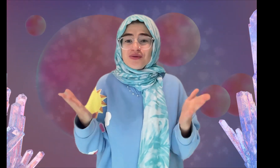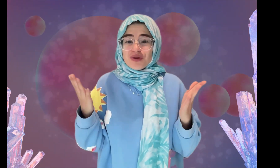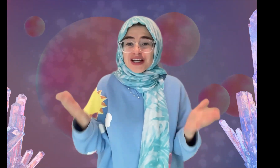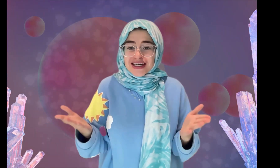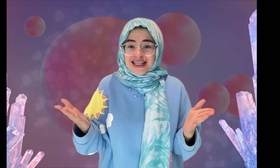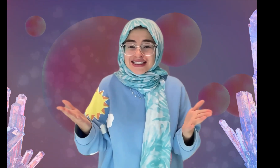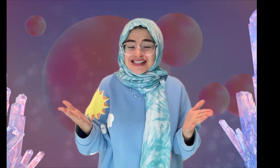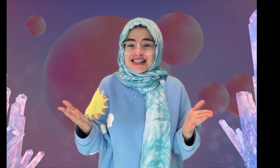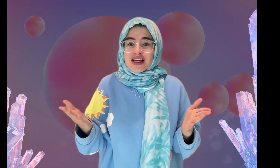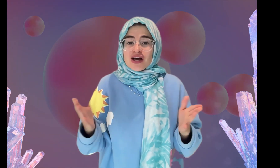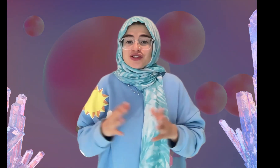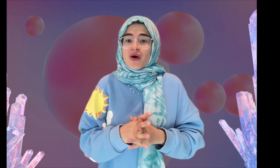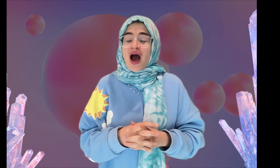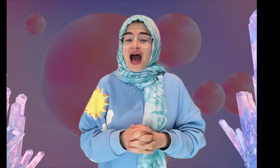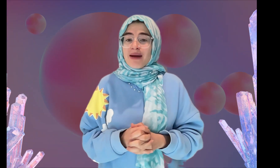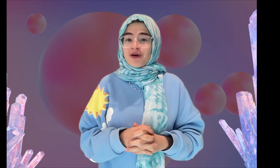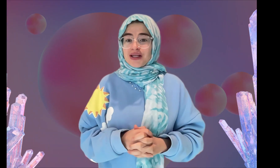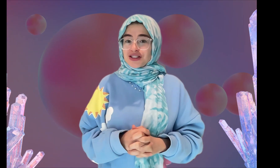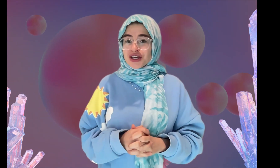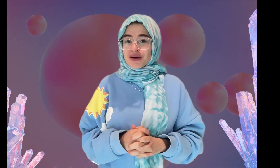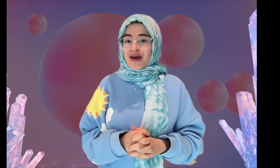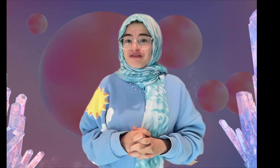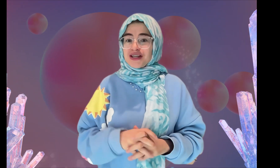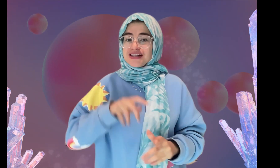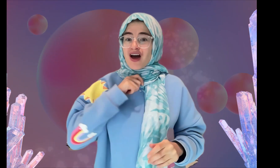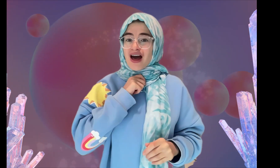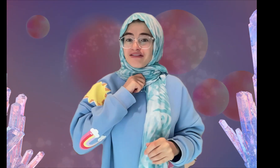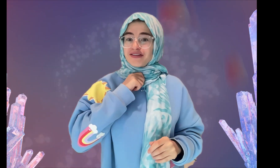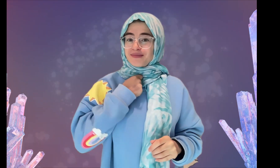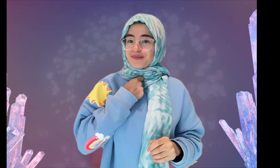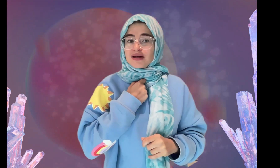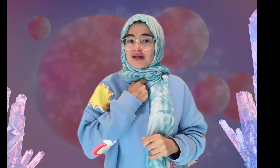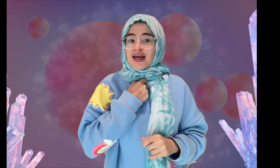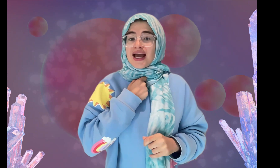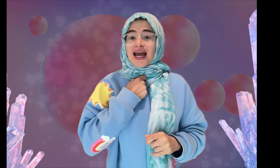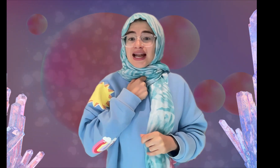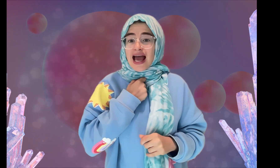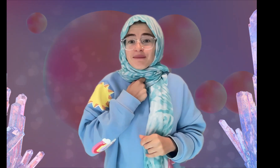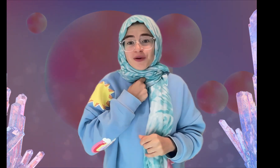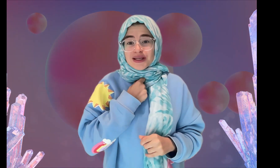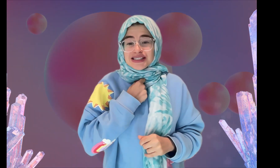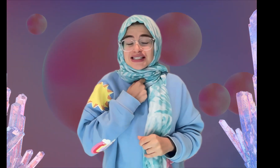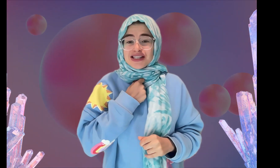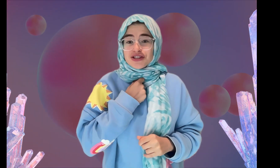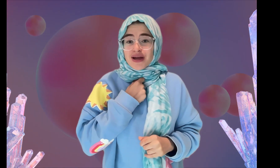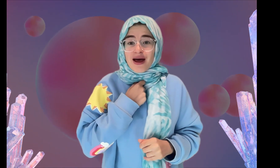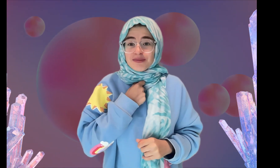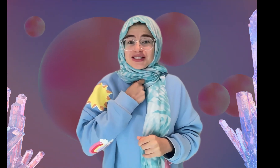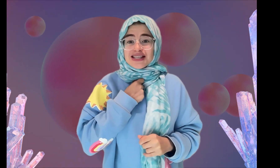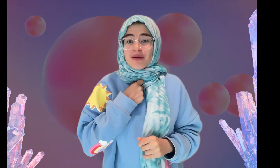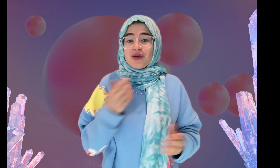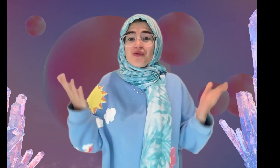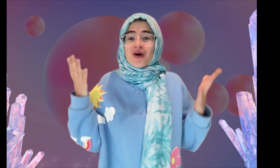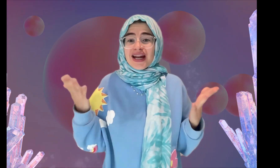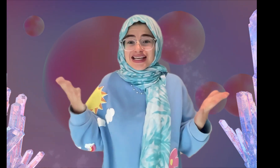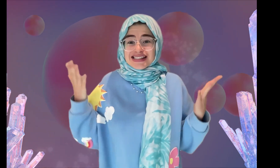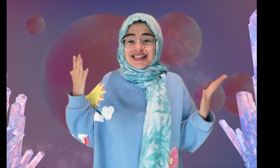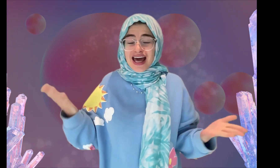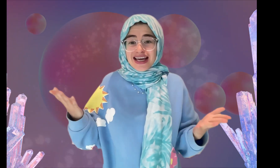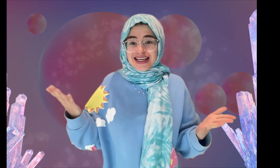words so I'm going to turn my voice off and I'm going to need your help to tell me what I signed